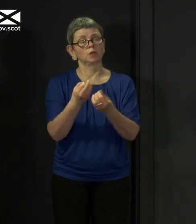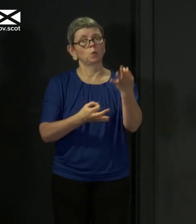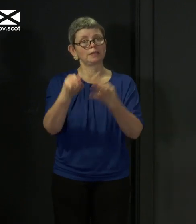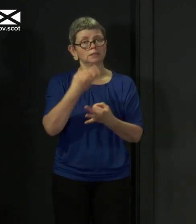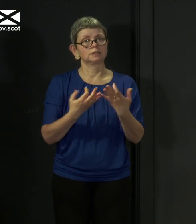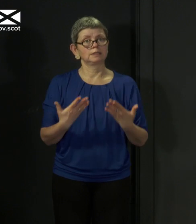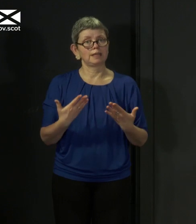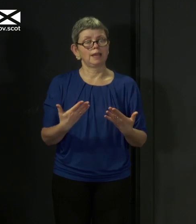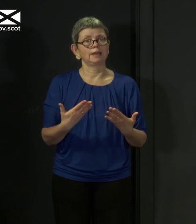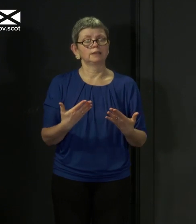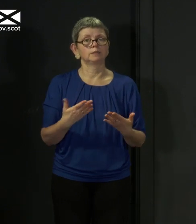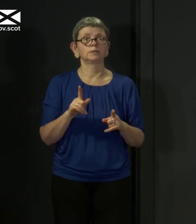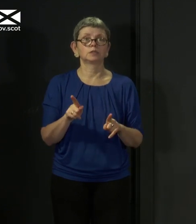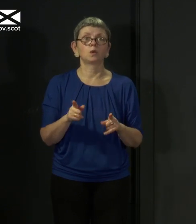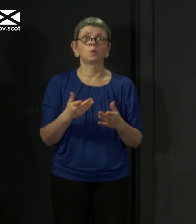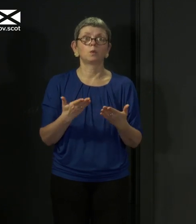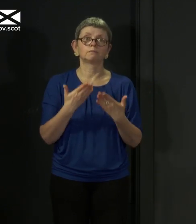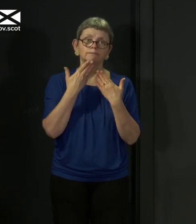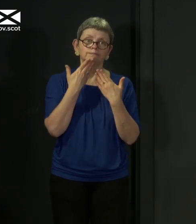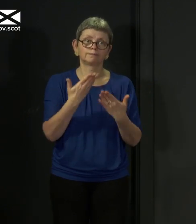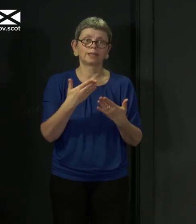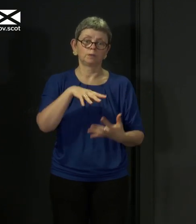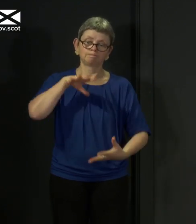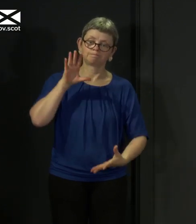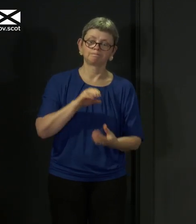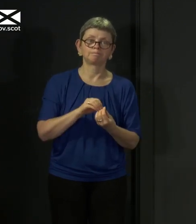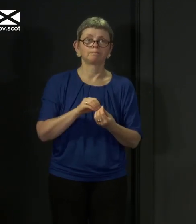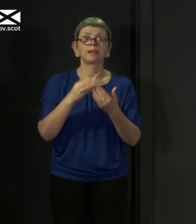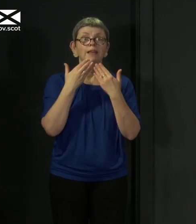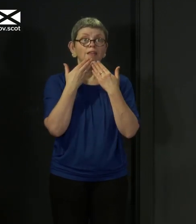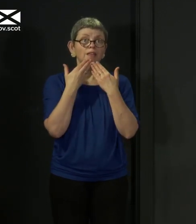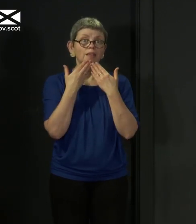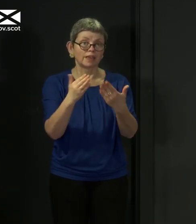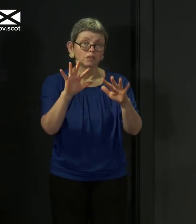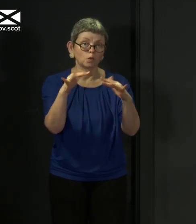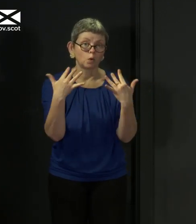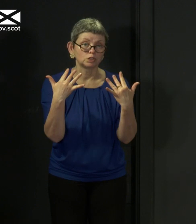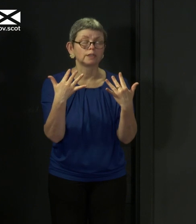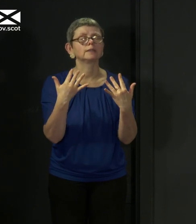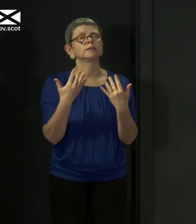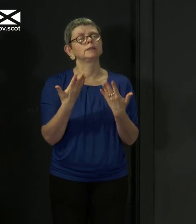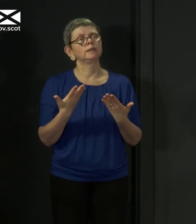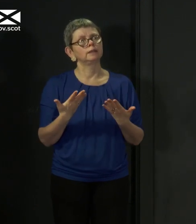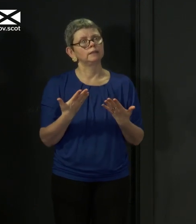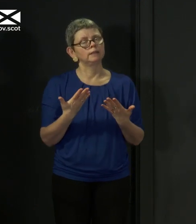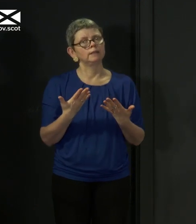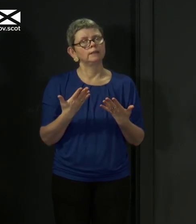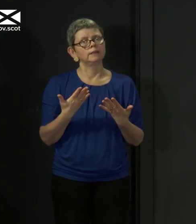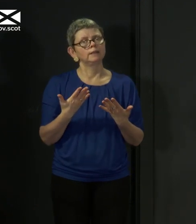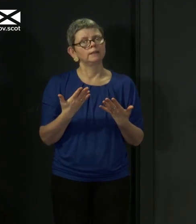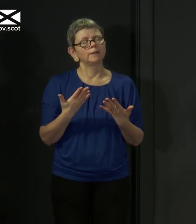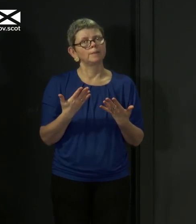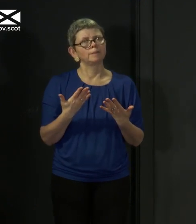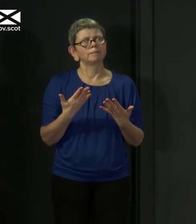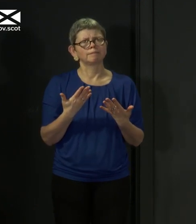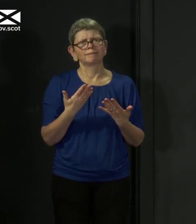have today, so can I draw today's update to a close by thanking you again for joining us. I can see that it's